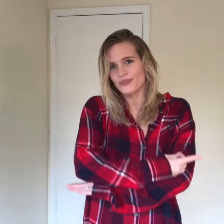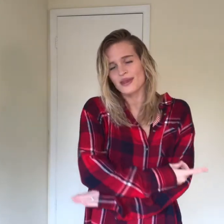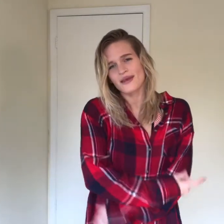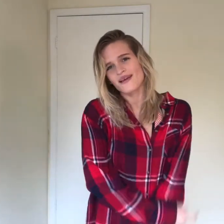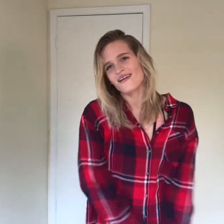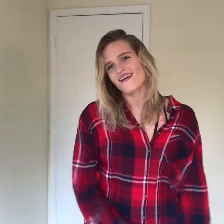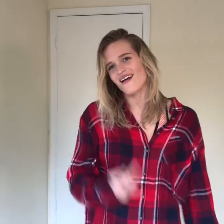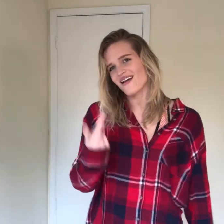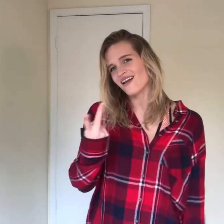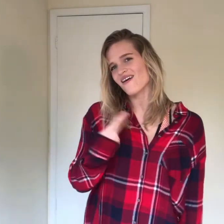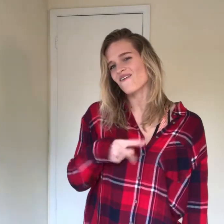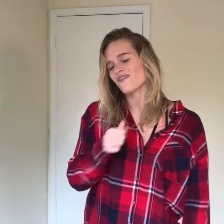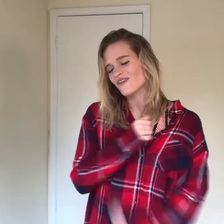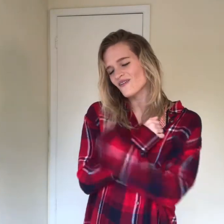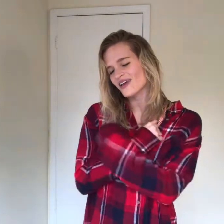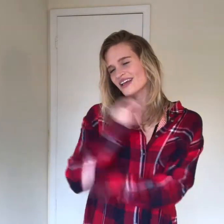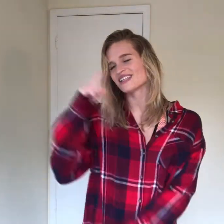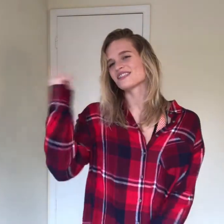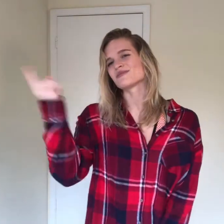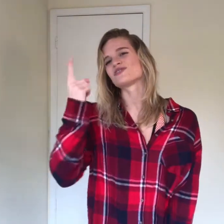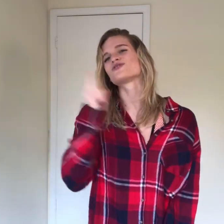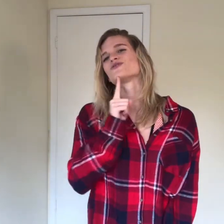Our love would always be true